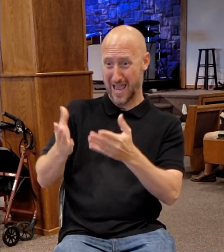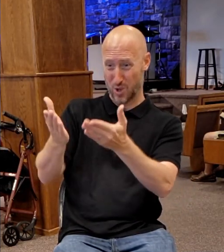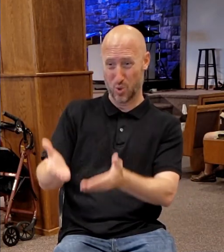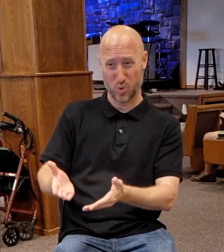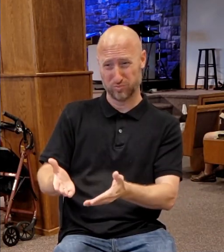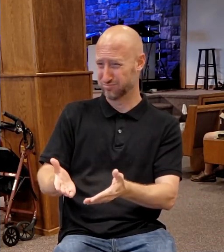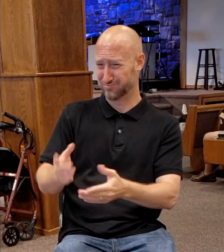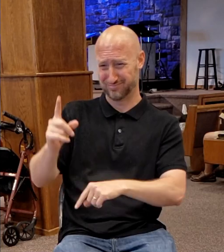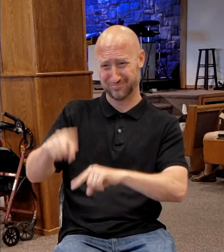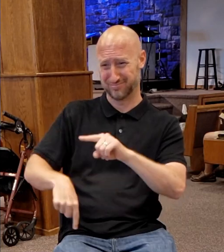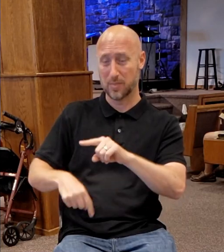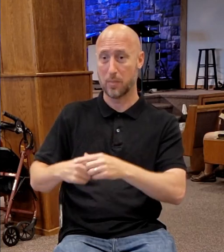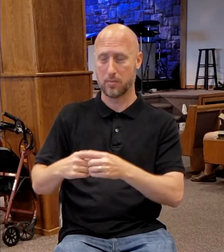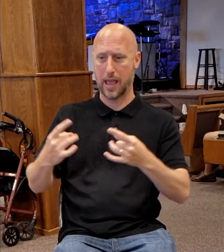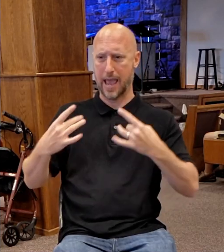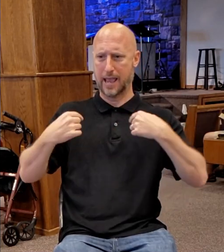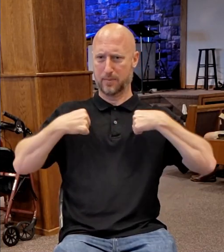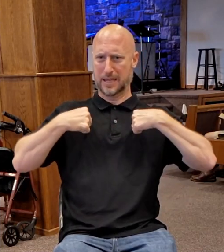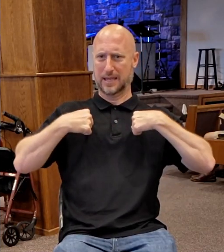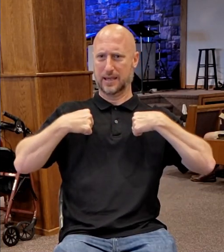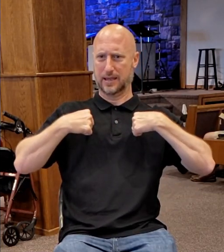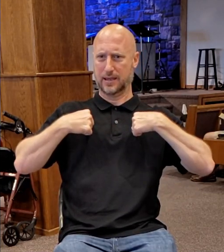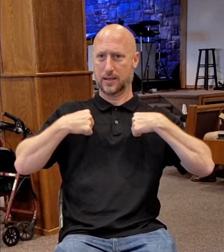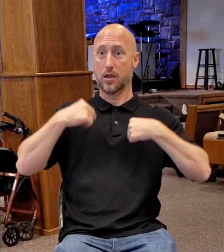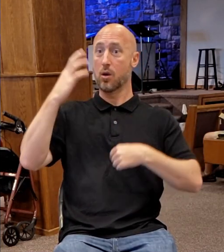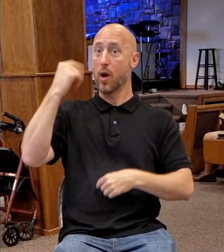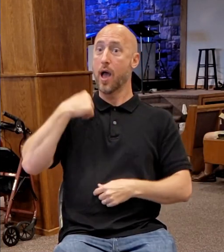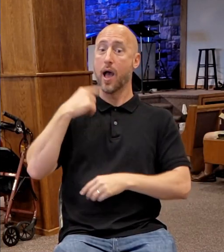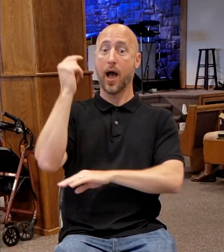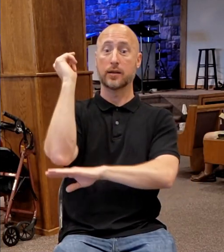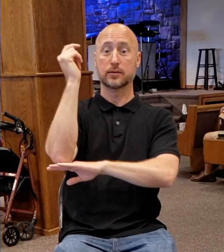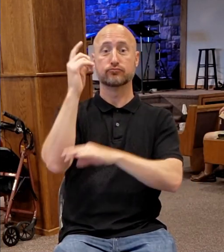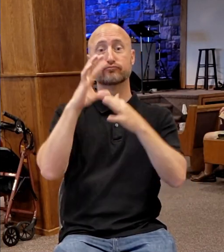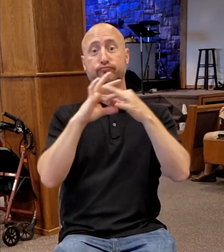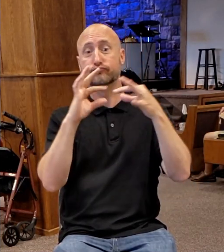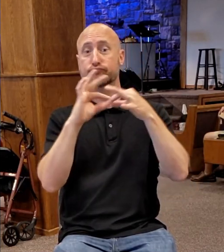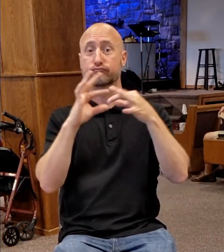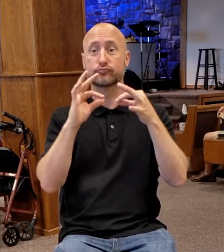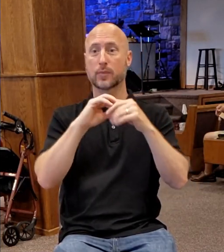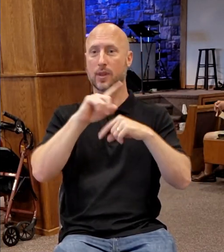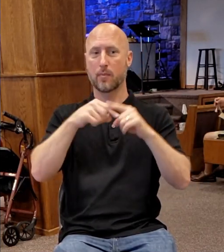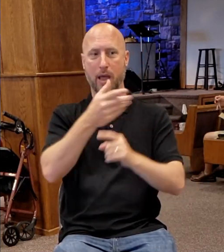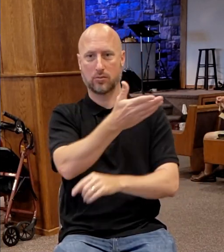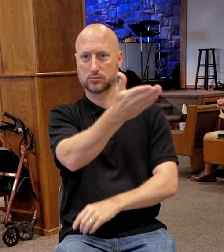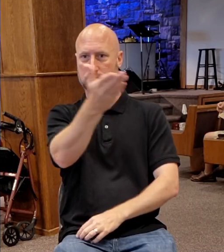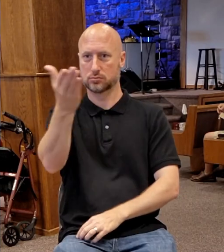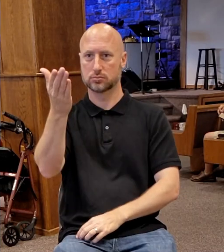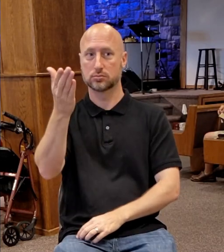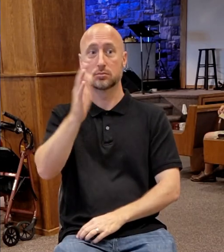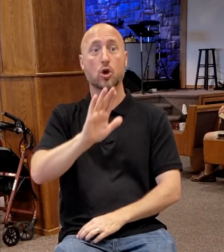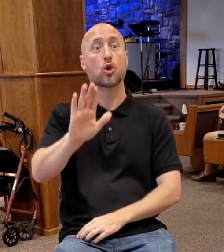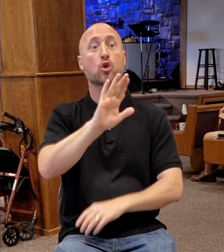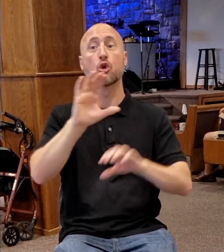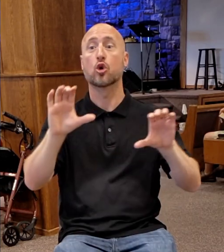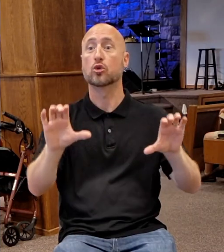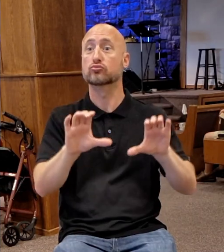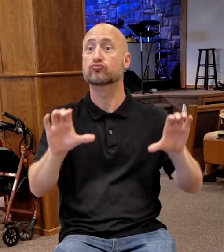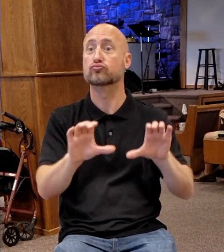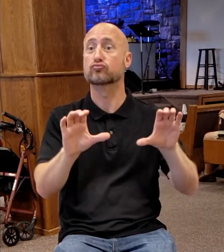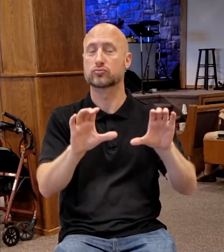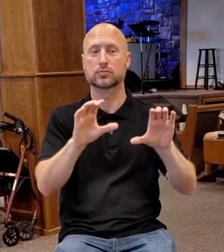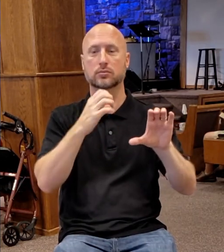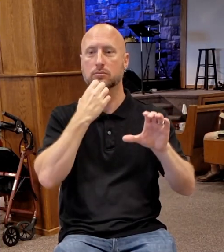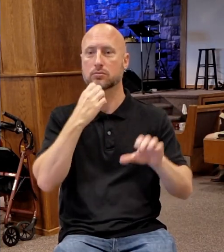me it hateth. Because I testify of it, that the works thereof are